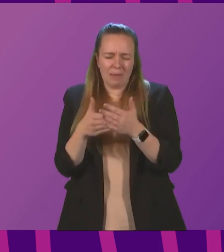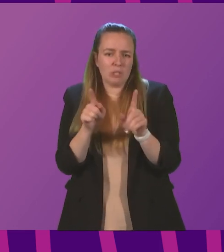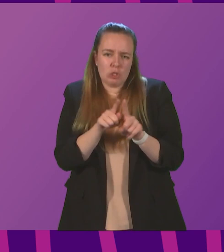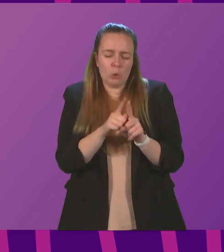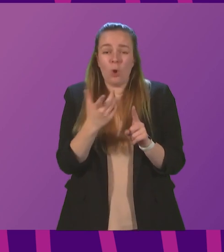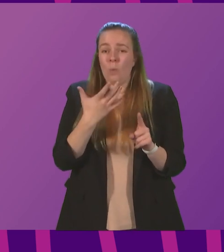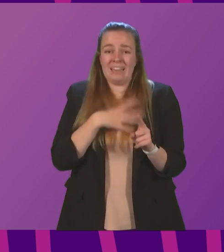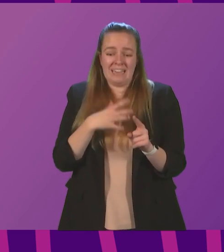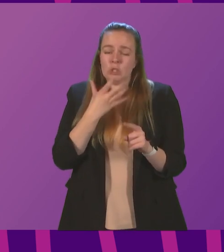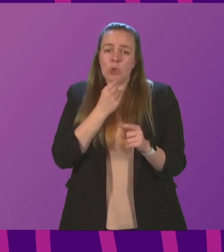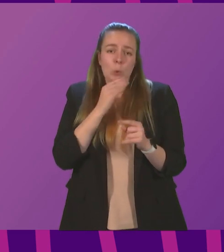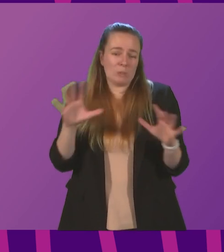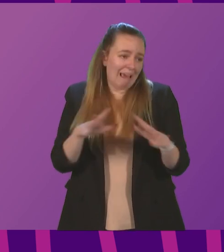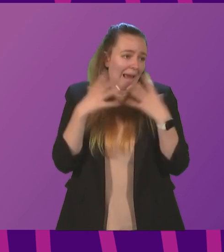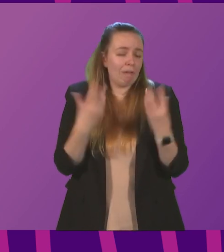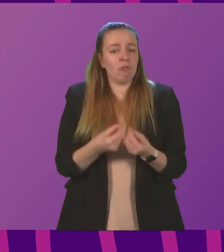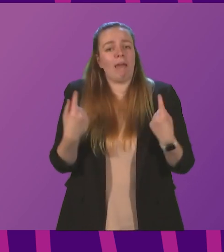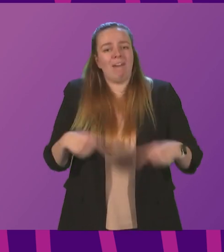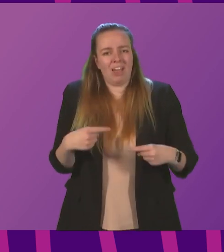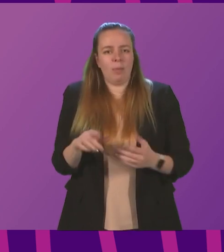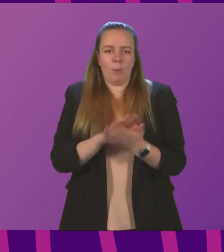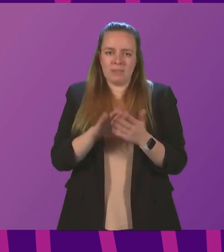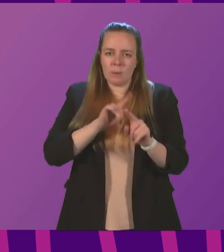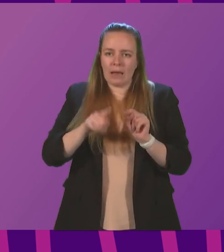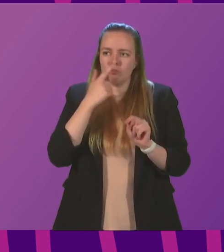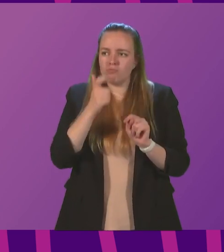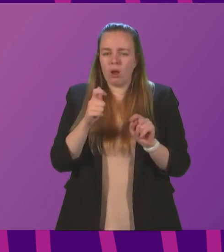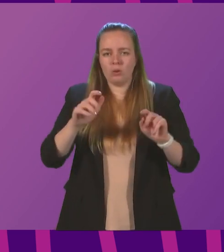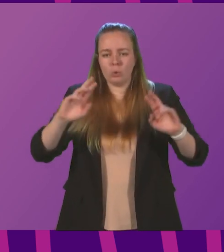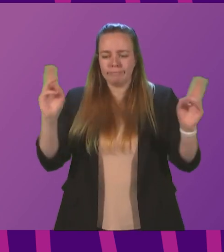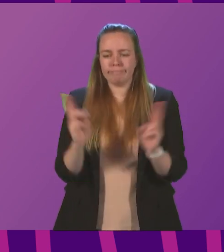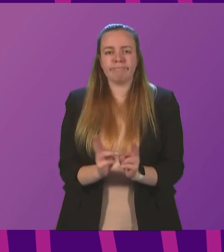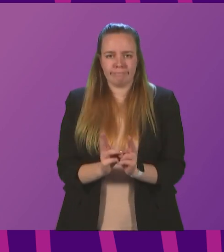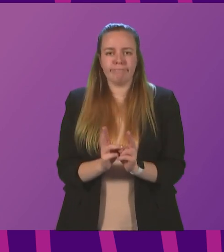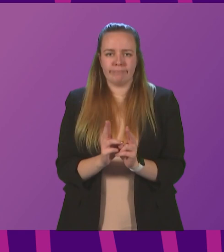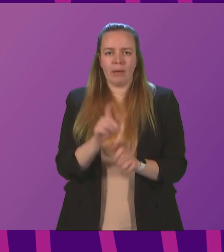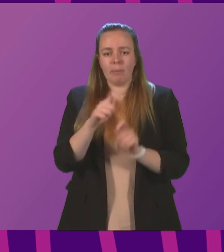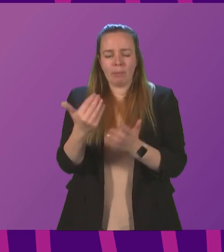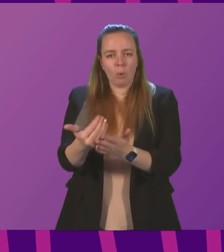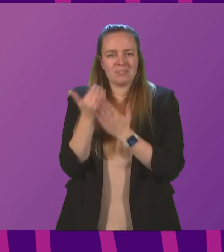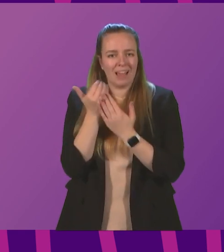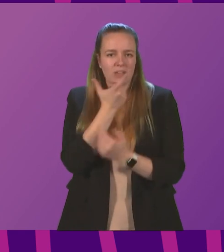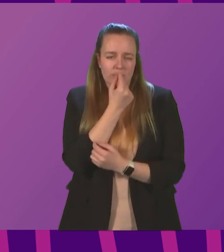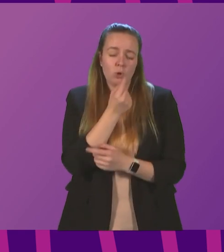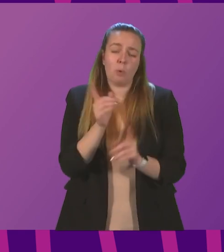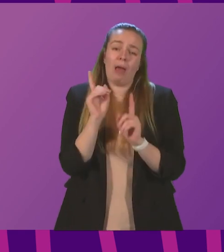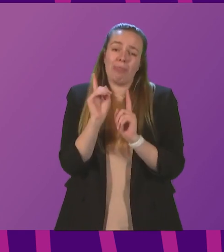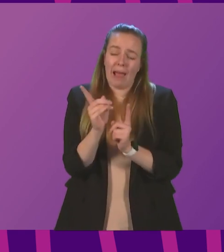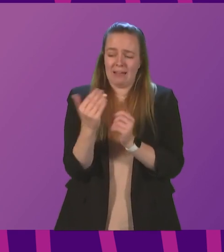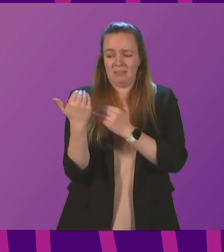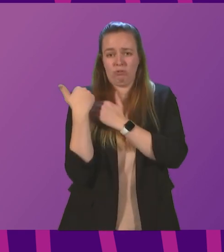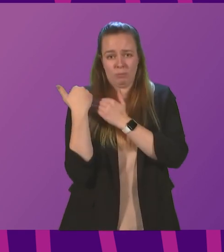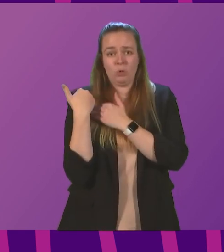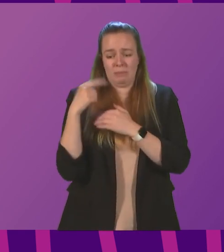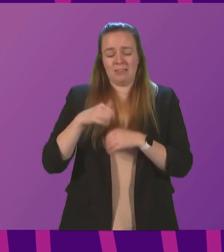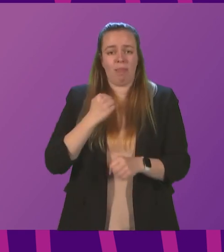of these tools at our disposal to drive rates down as far as possible and keep people as safe as possible. And that's the obligation and the responsibility